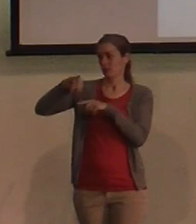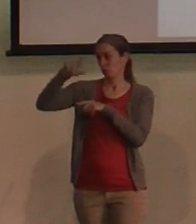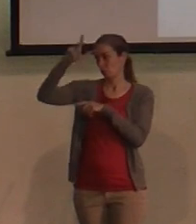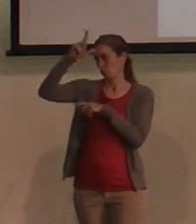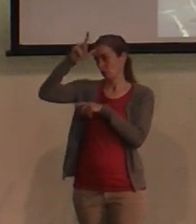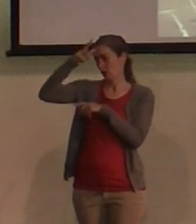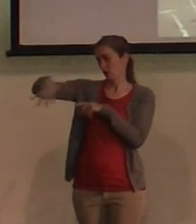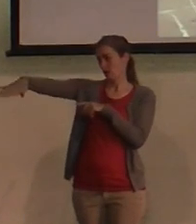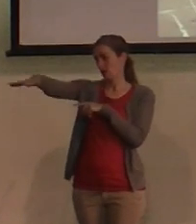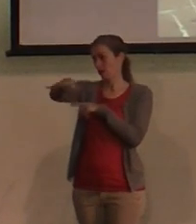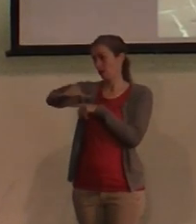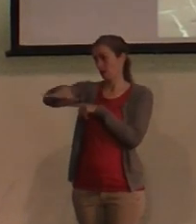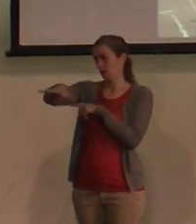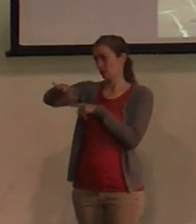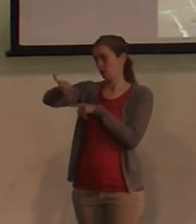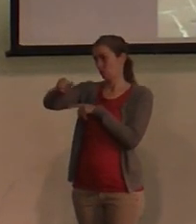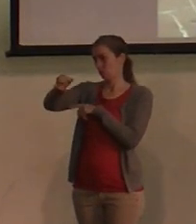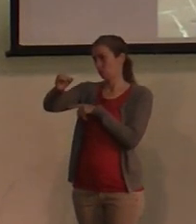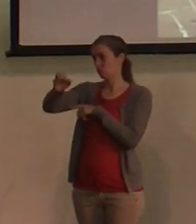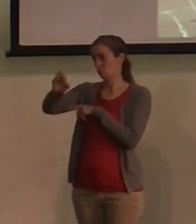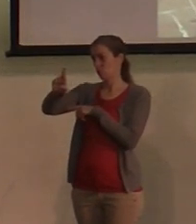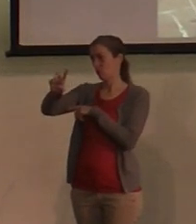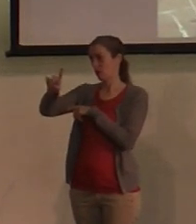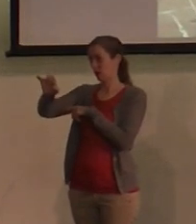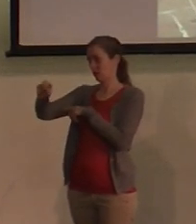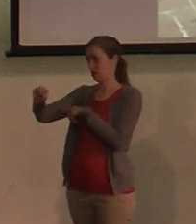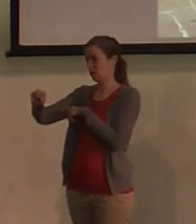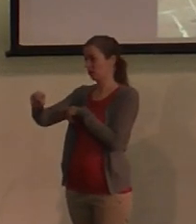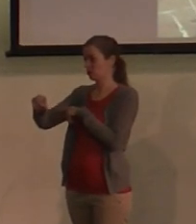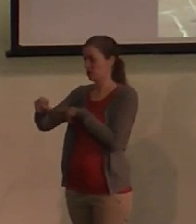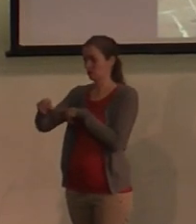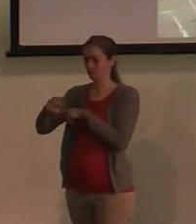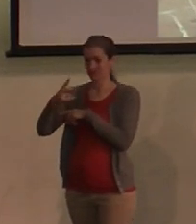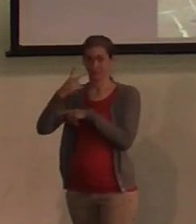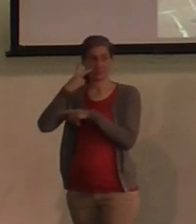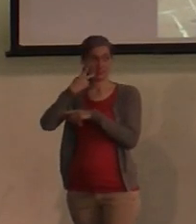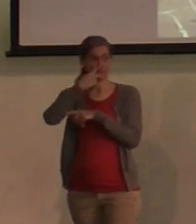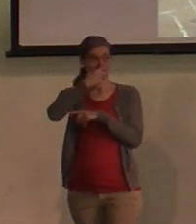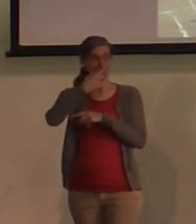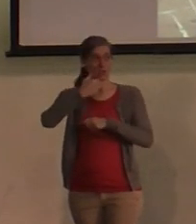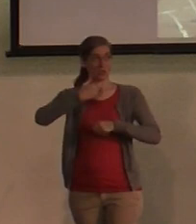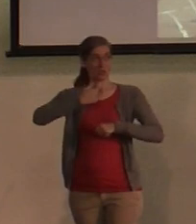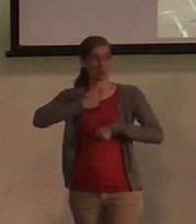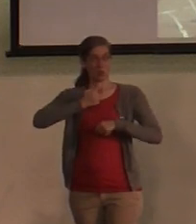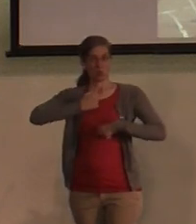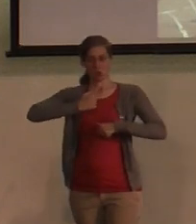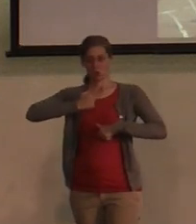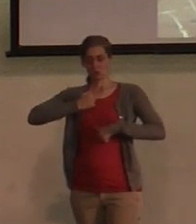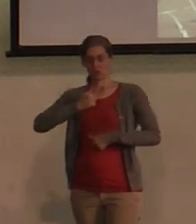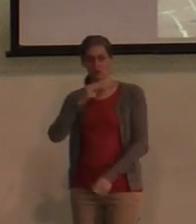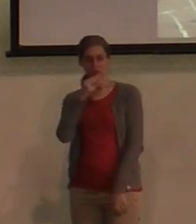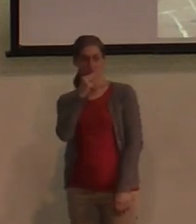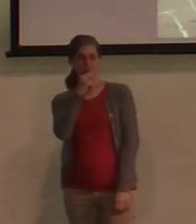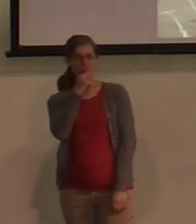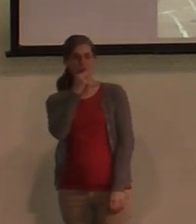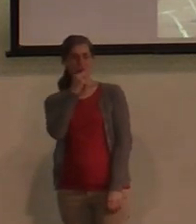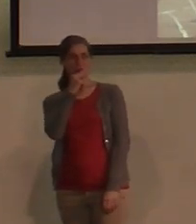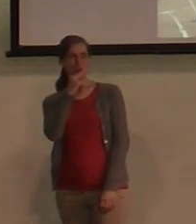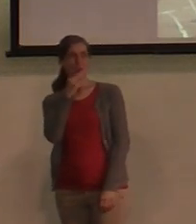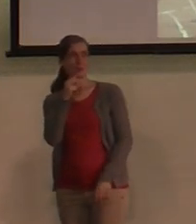And if you notice some of the conflict, but right there is a soldier looking at us. You can't see them very well because I took the picture